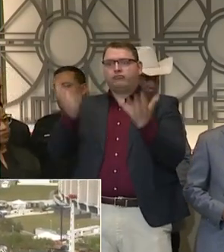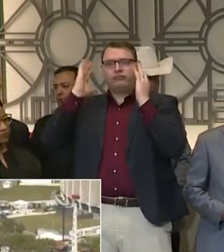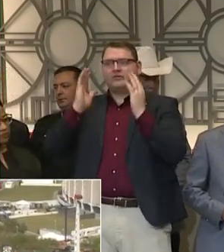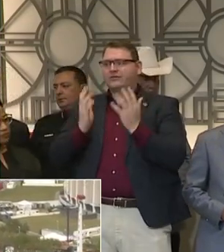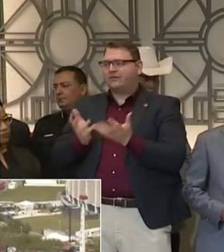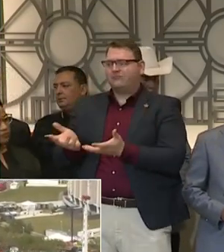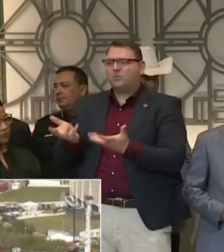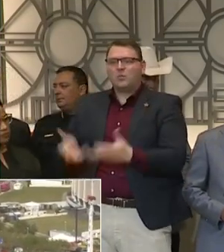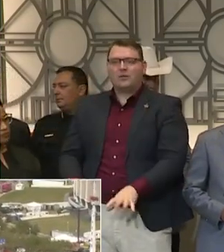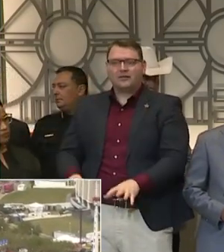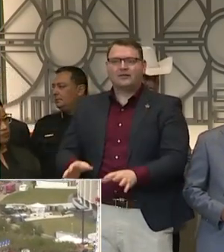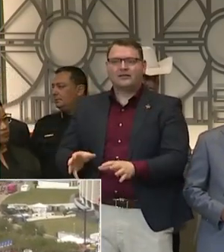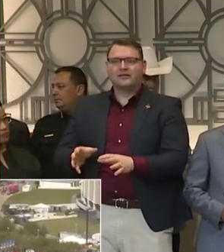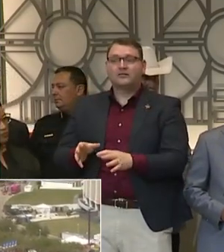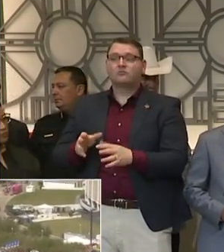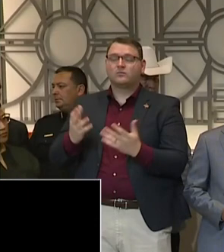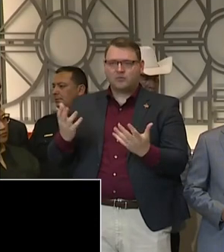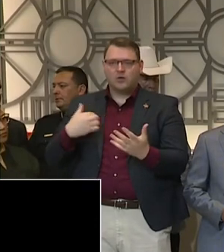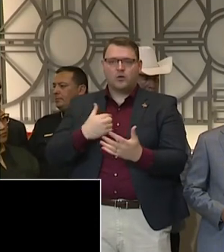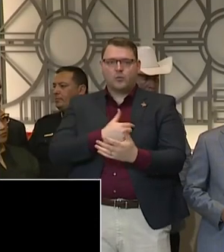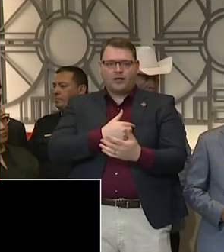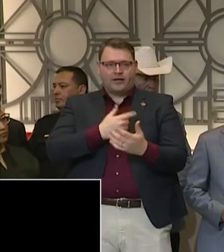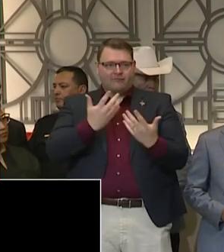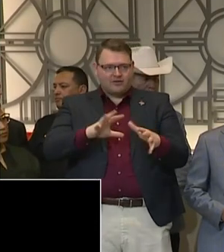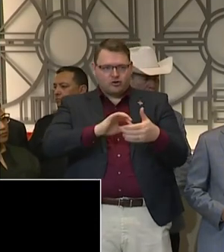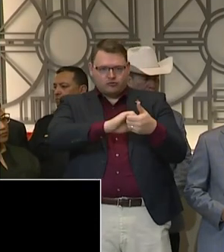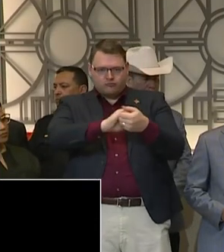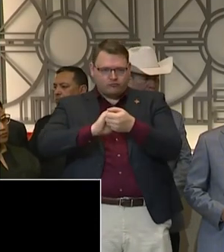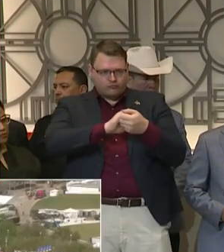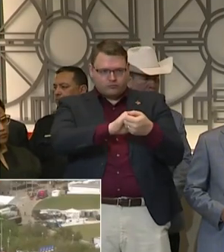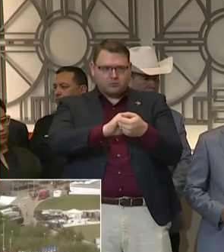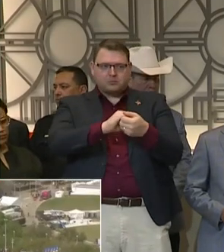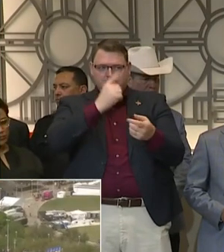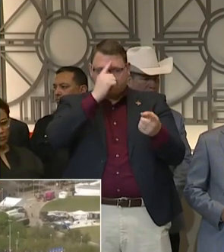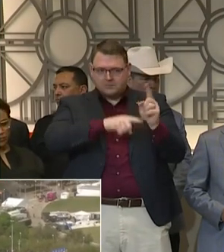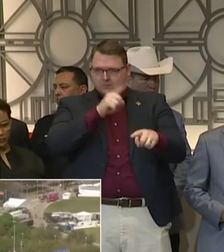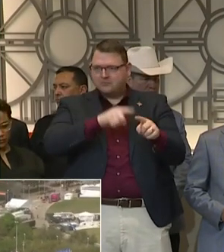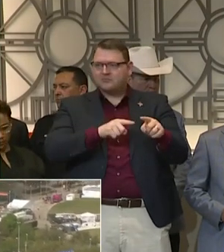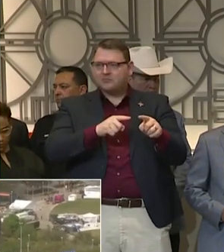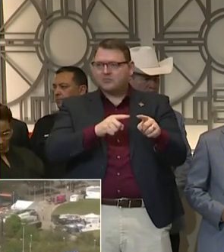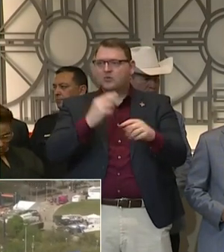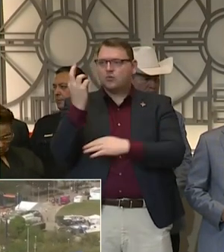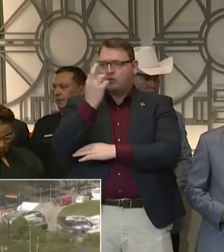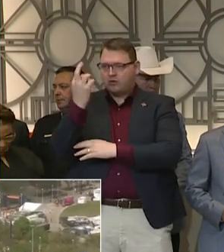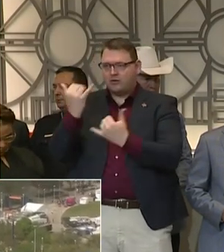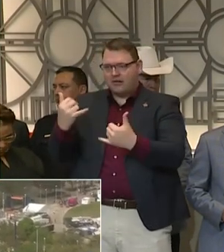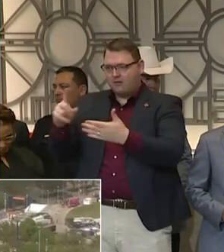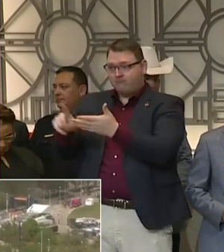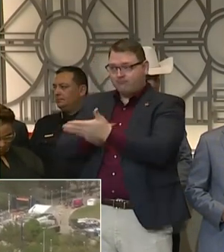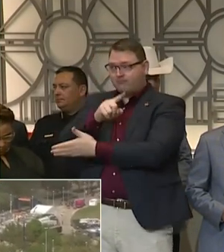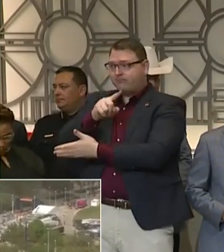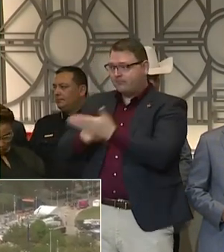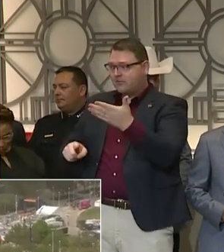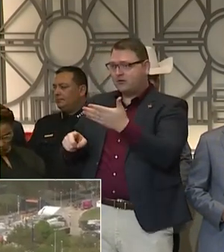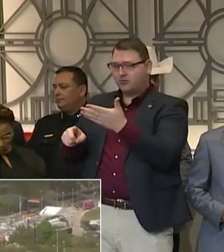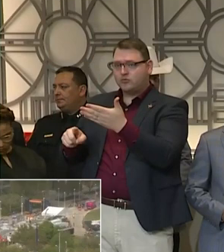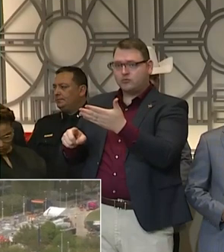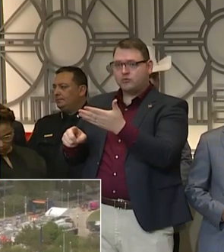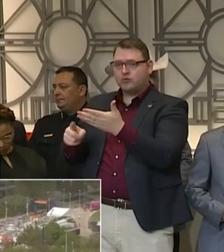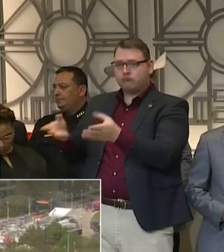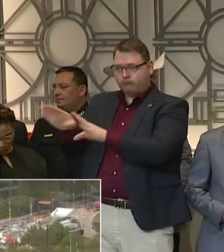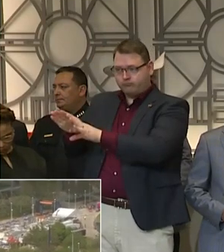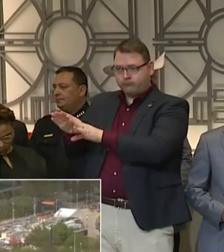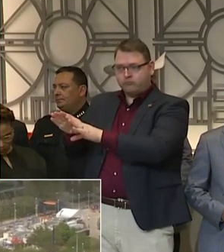the rodeo is being canceled. We are discussing any other options, any other steps we need to take right now, but containment will